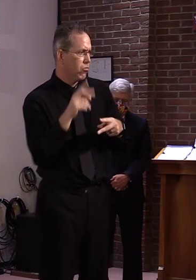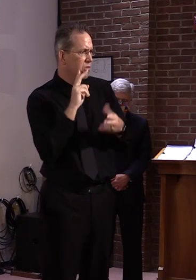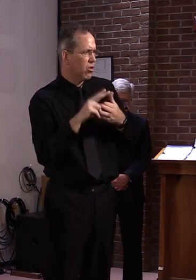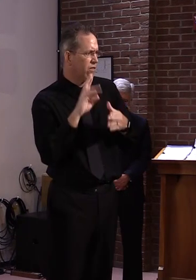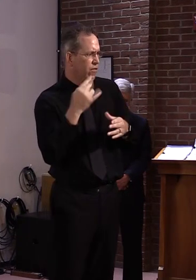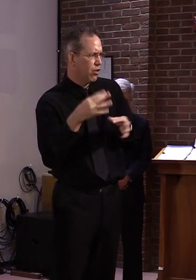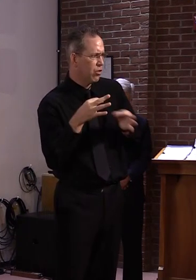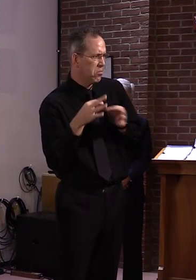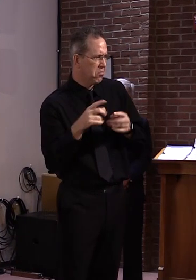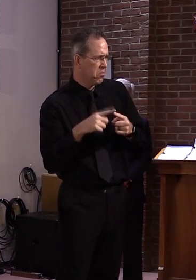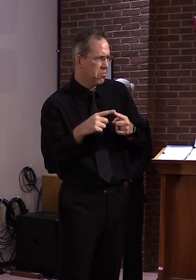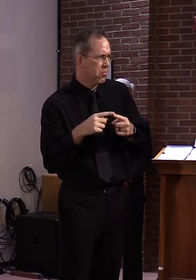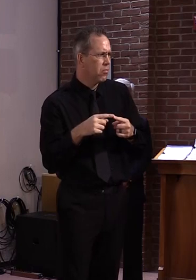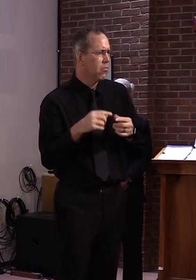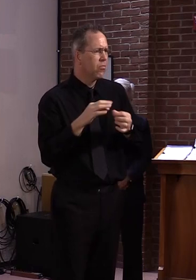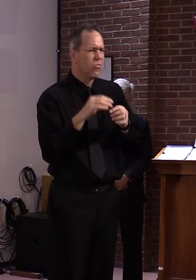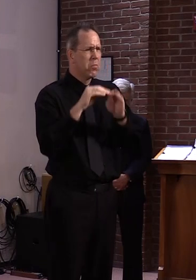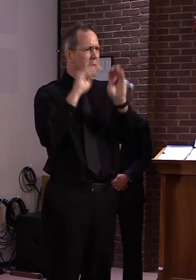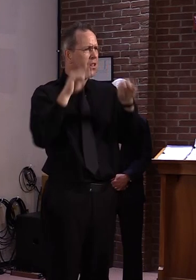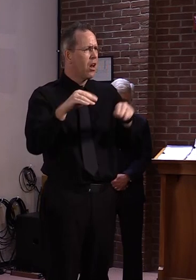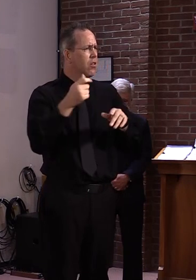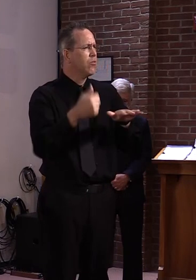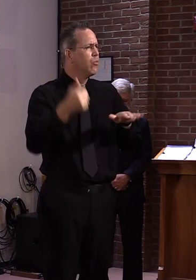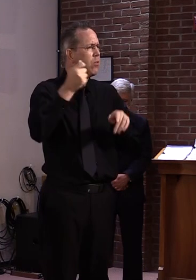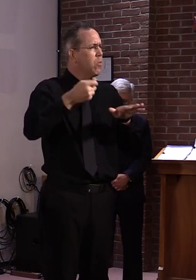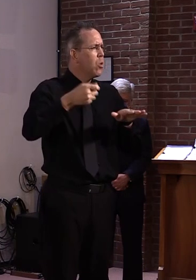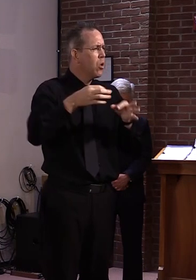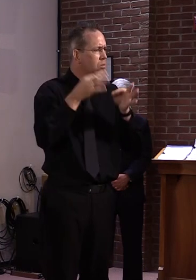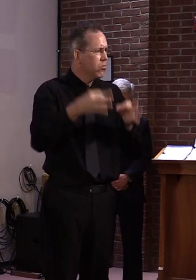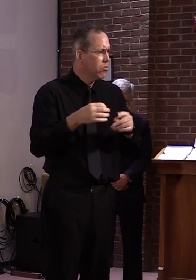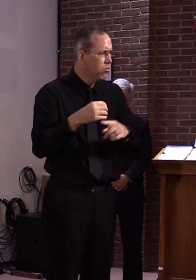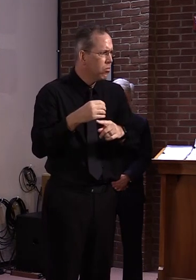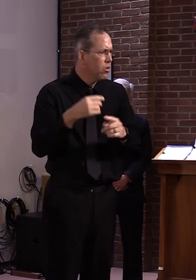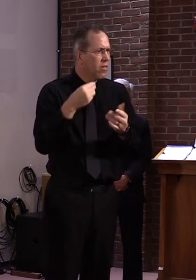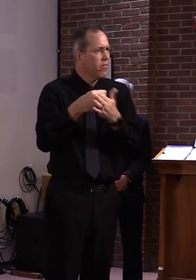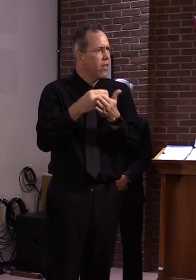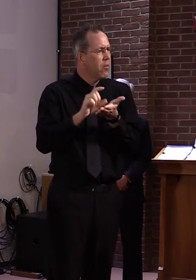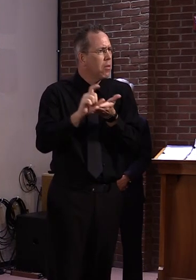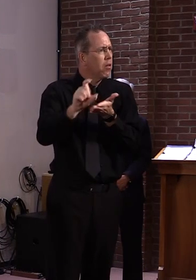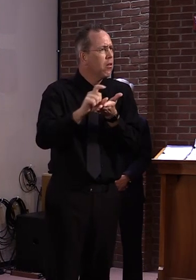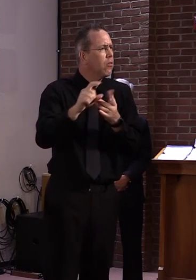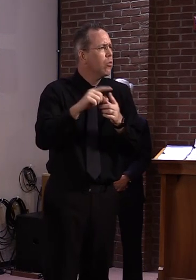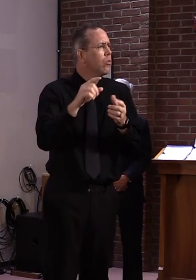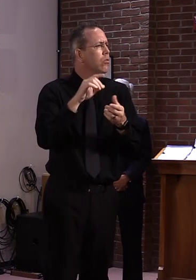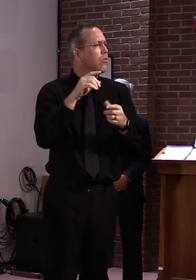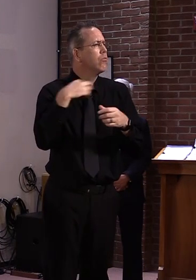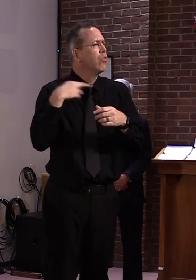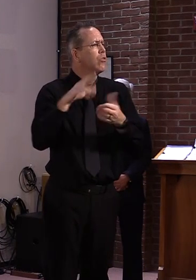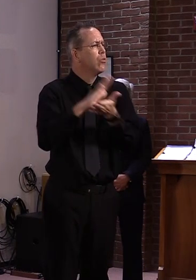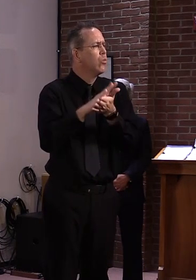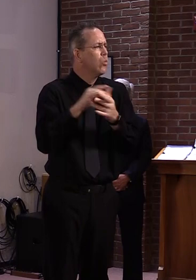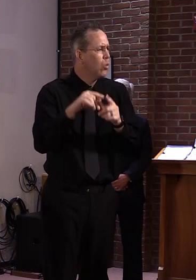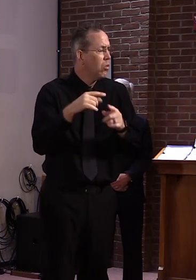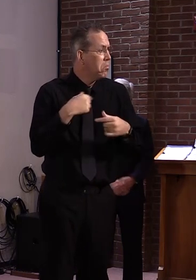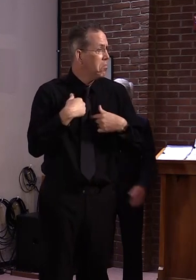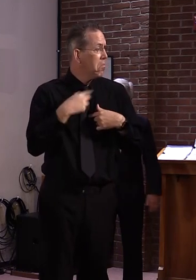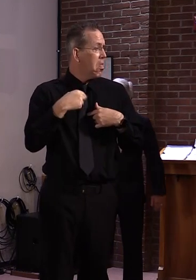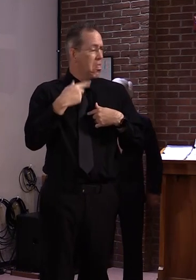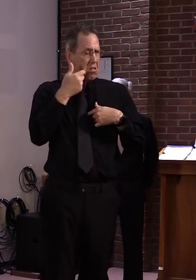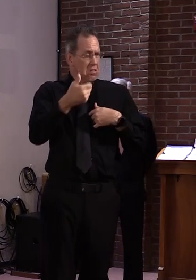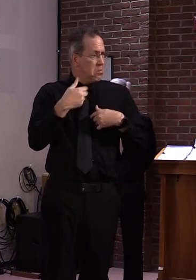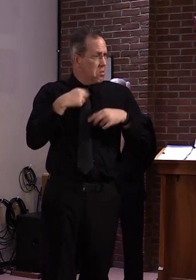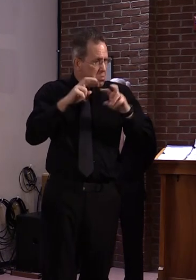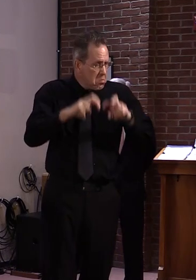decision or to determine its applicability to Vermont. You know, the decision is based on circumstances in Montana,